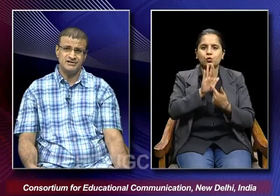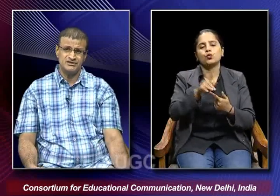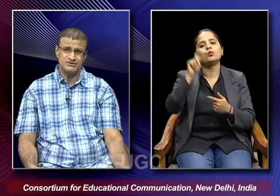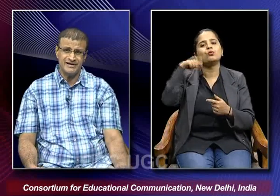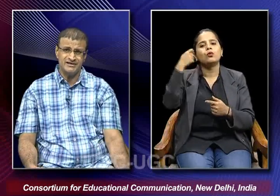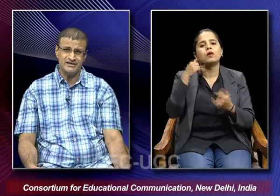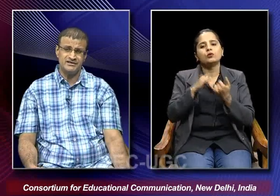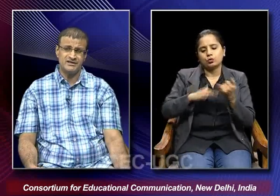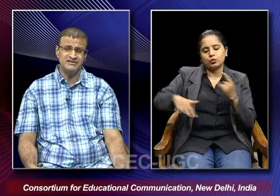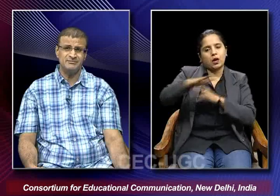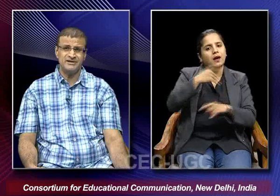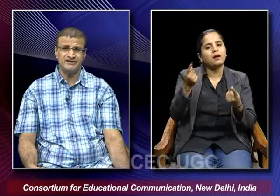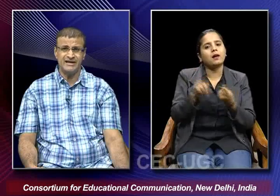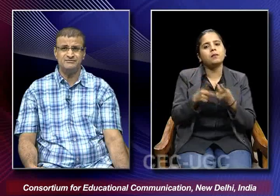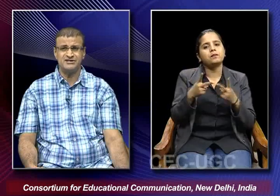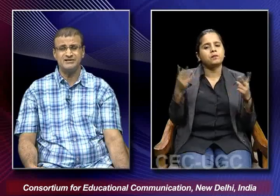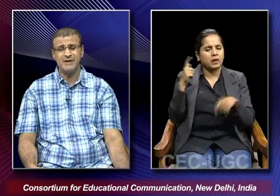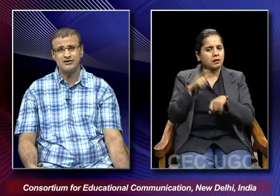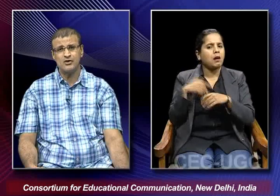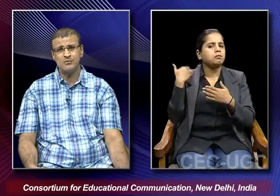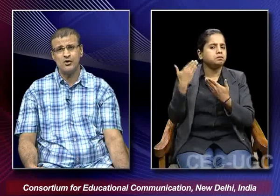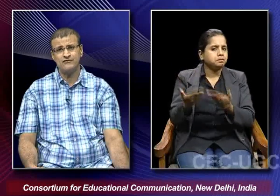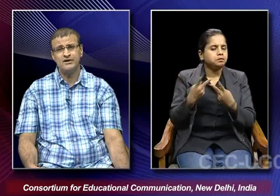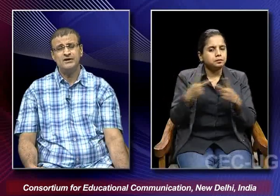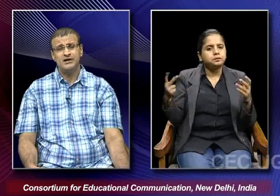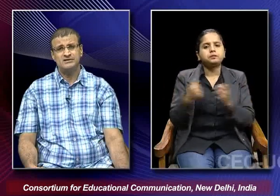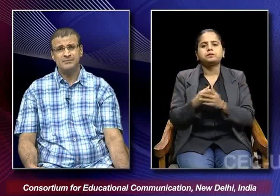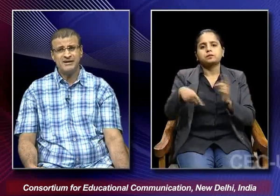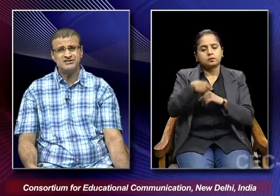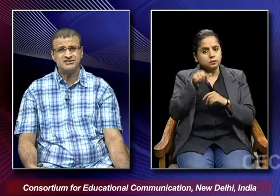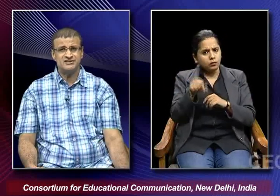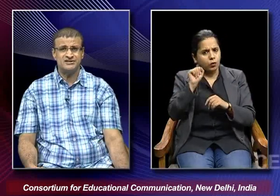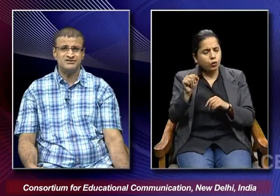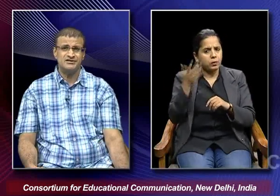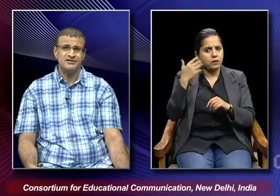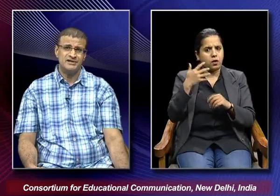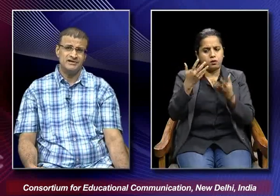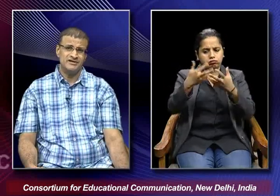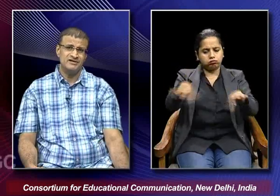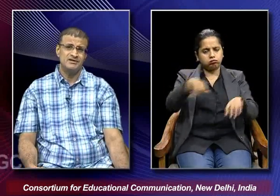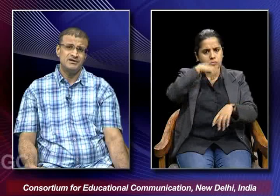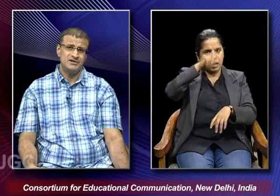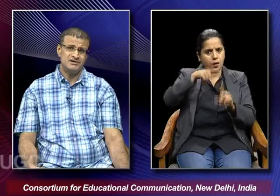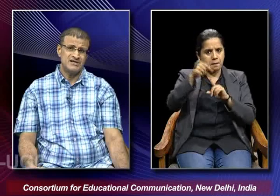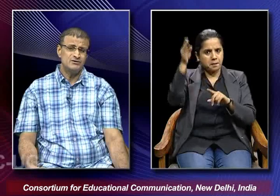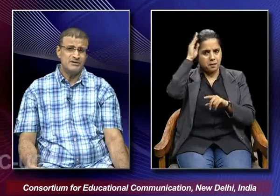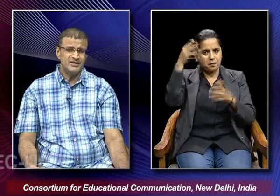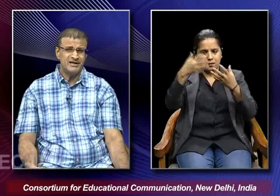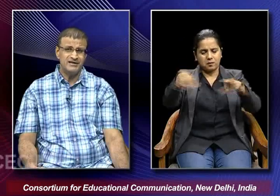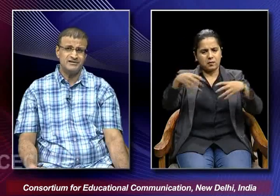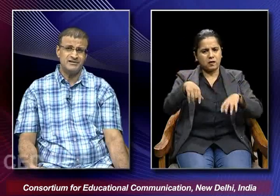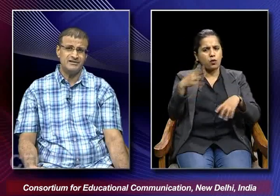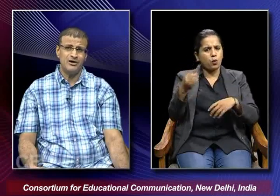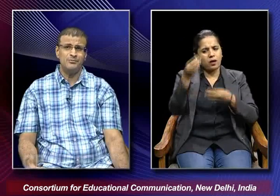society in the contemporary times and the backdrop of the partition is in a way trying to